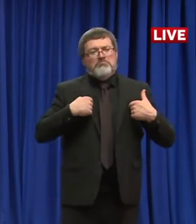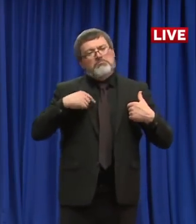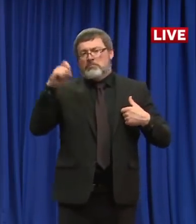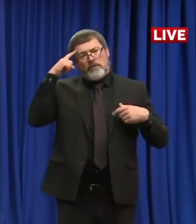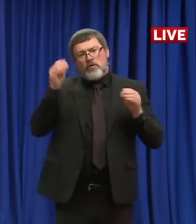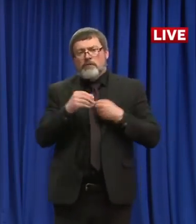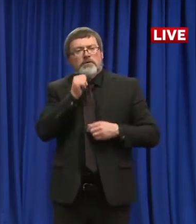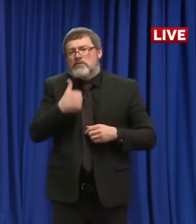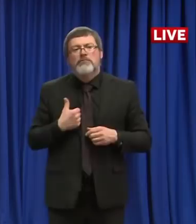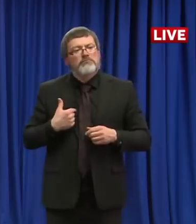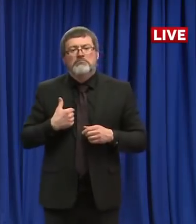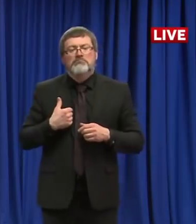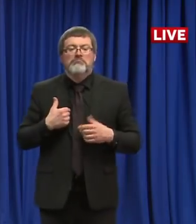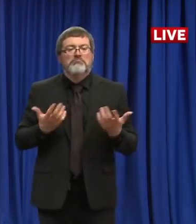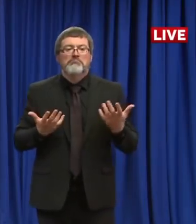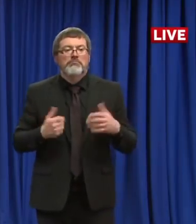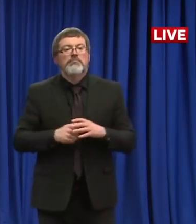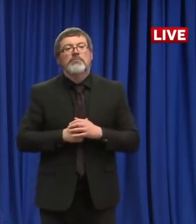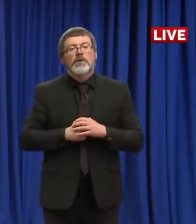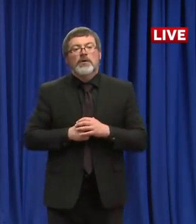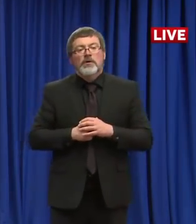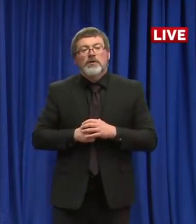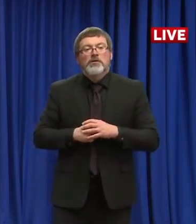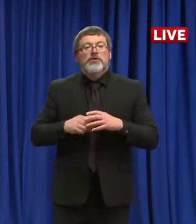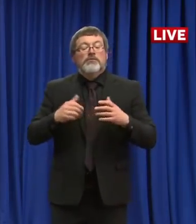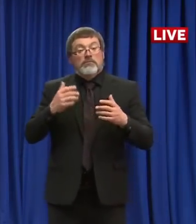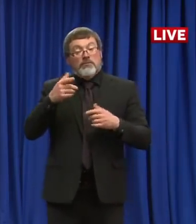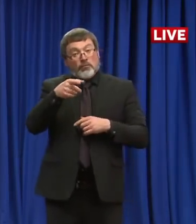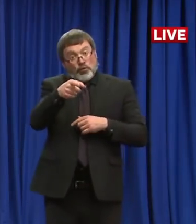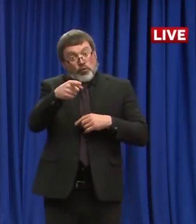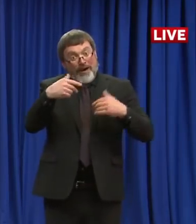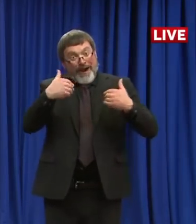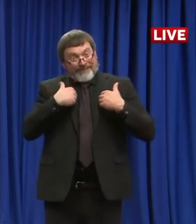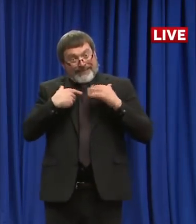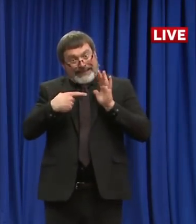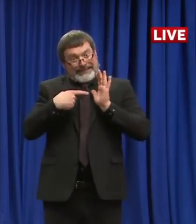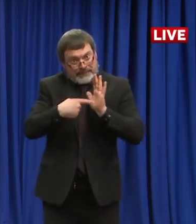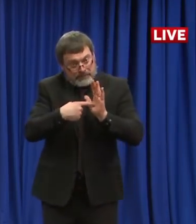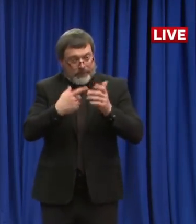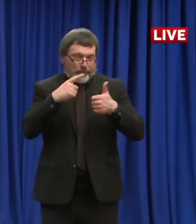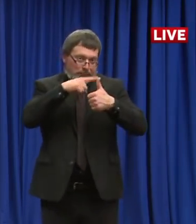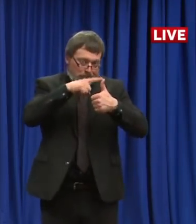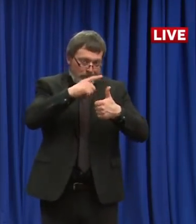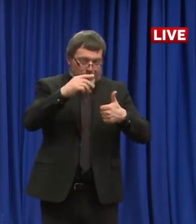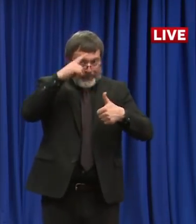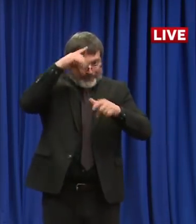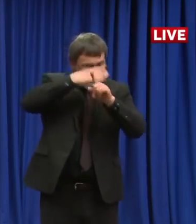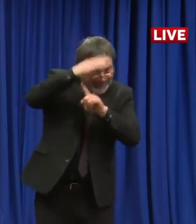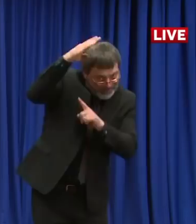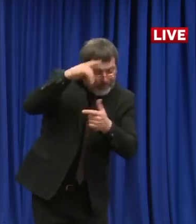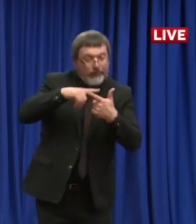their first stop should be a call to their health care provider to talk about those symptoms, what risk factors they may have